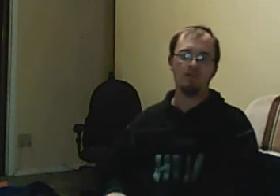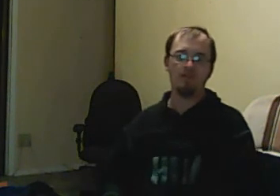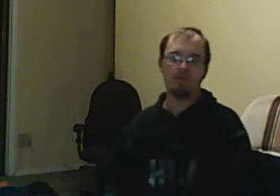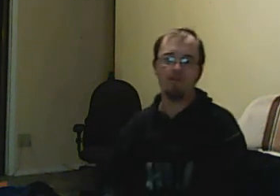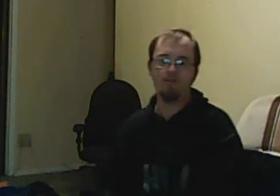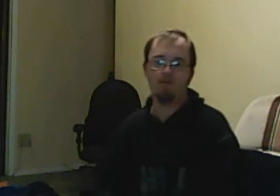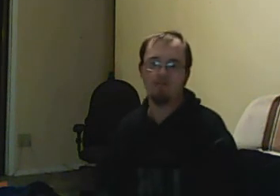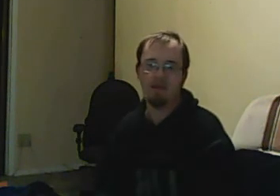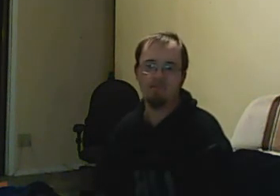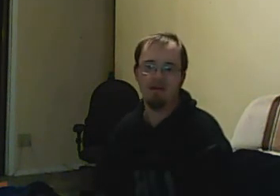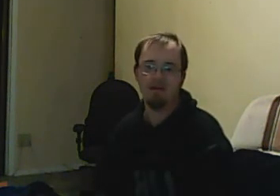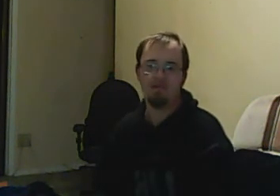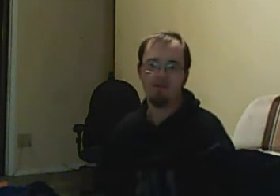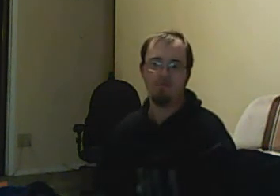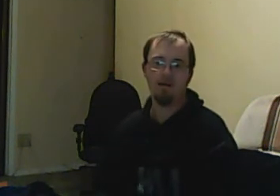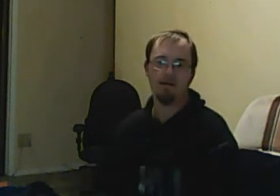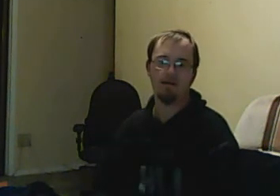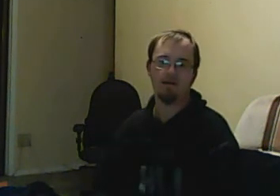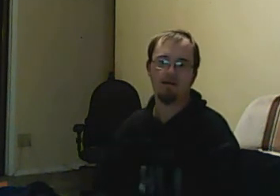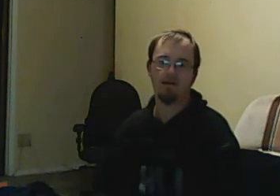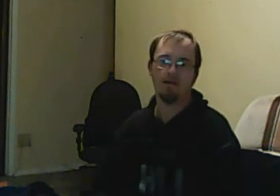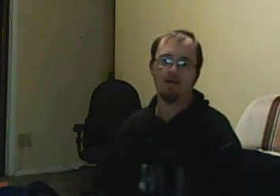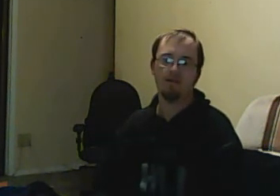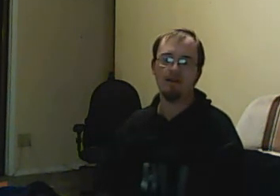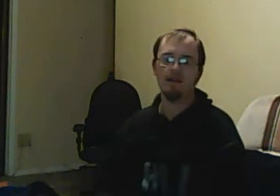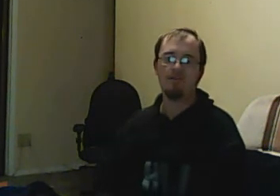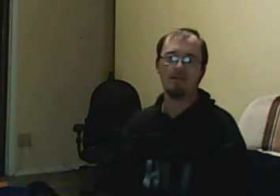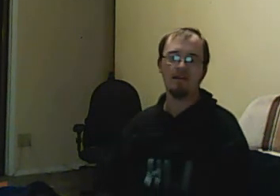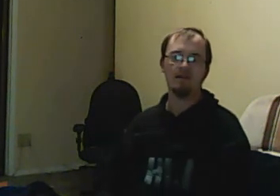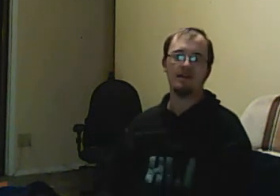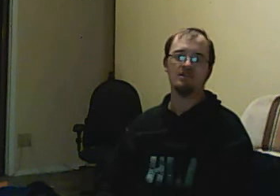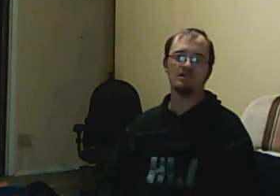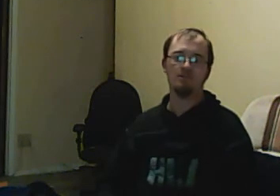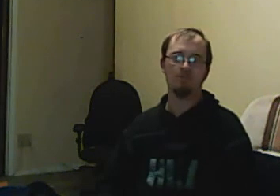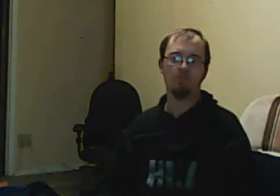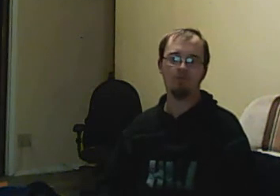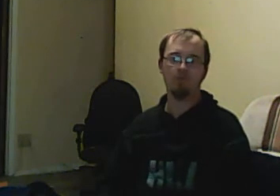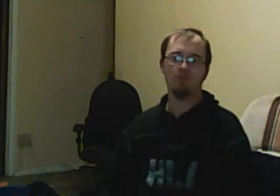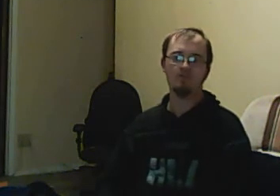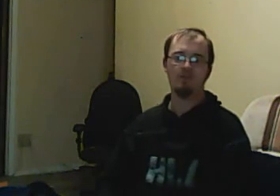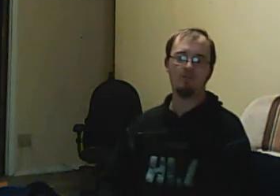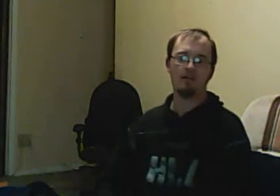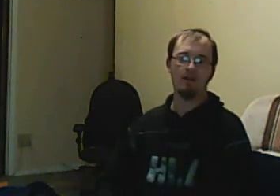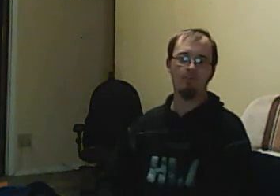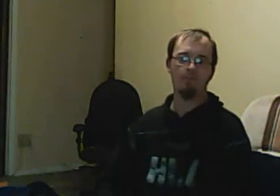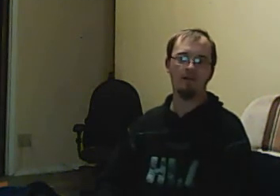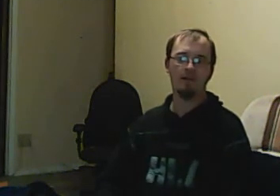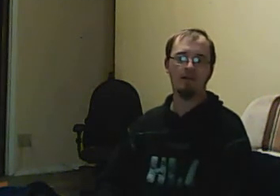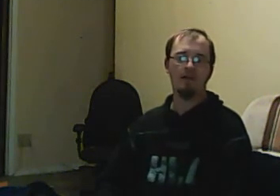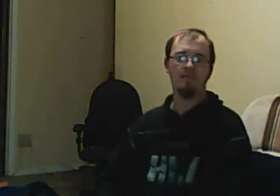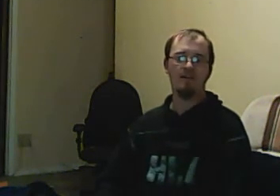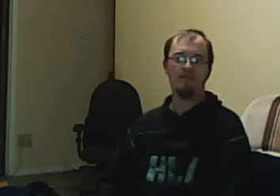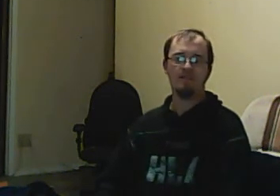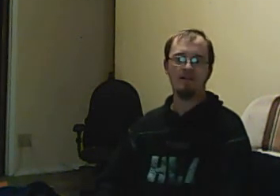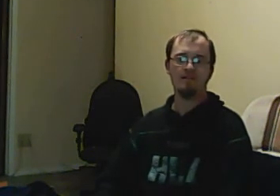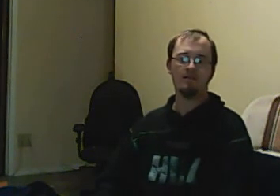was either killed or made in a terrible way. They didn't give us any indication which way it was going to go. And Stephan says,